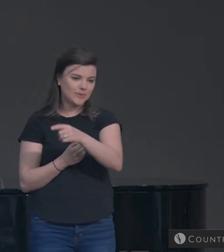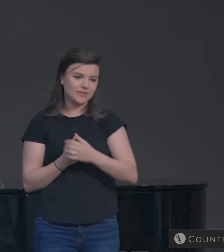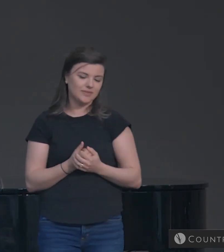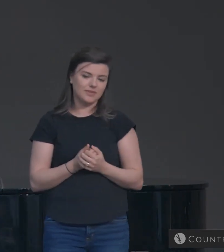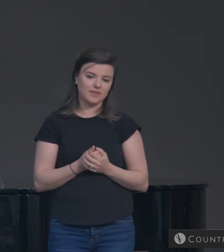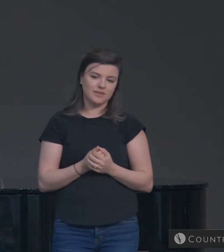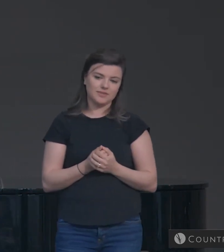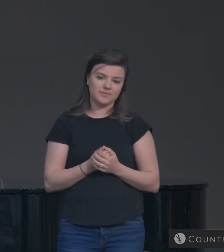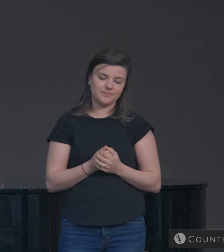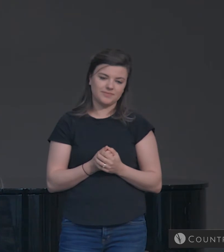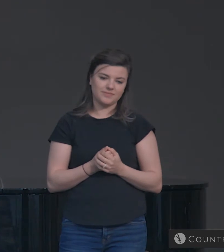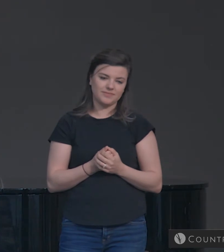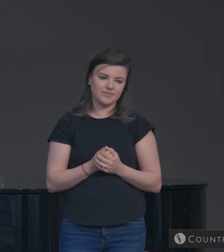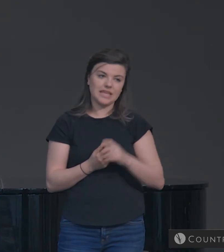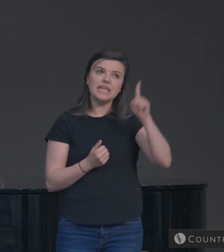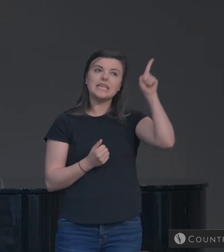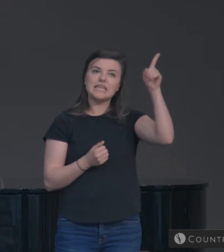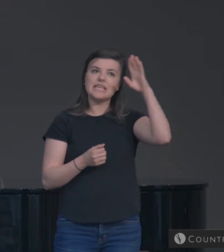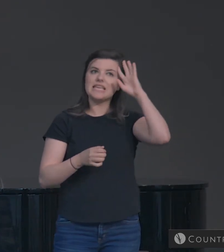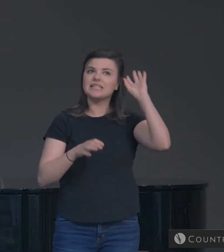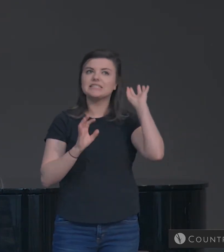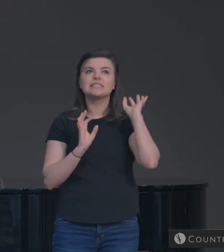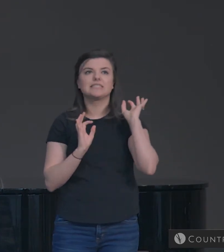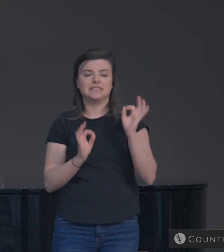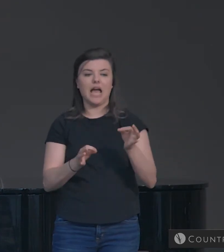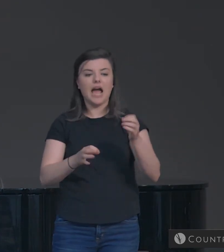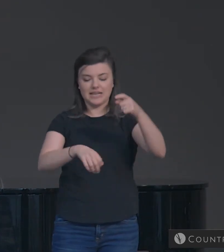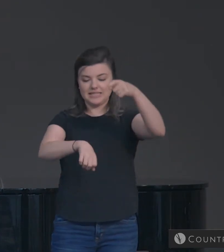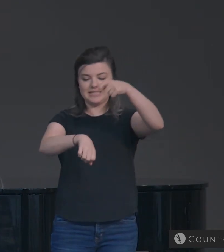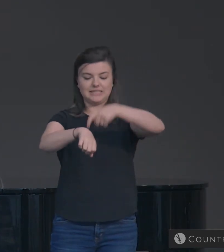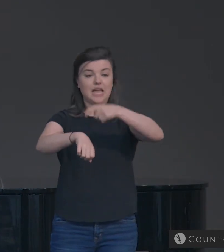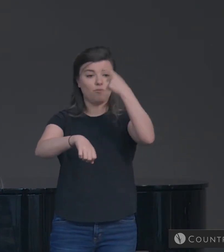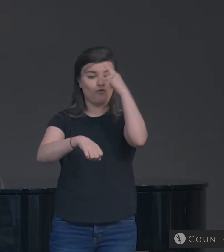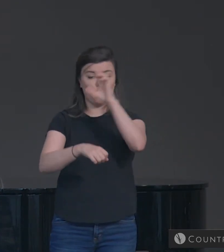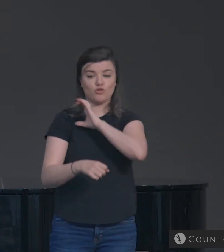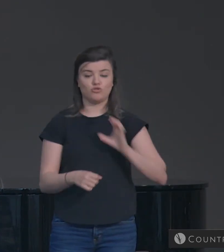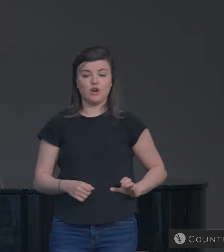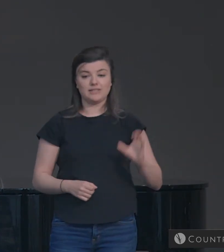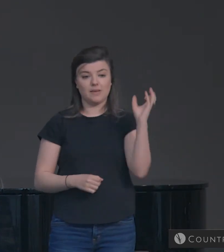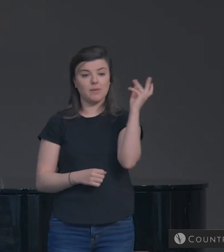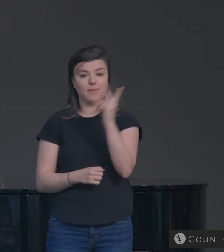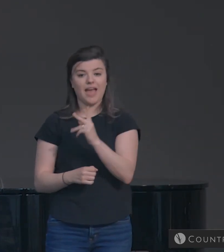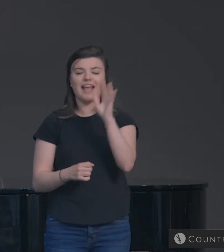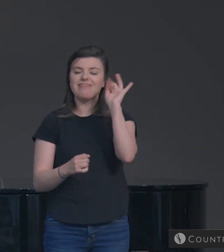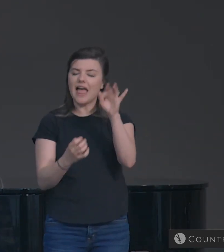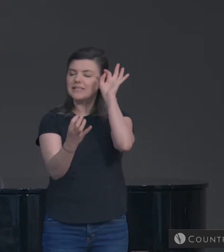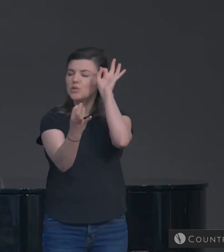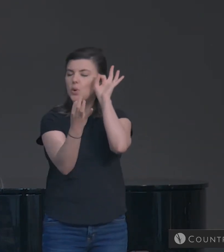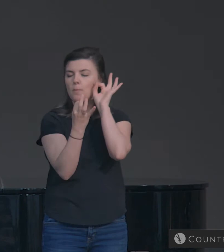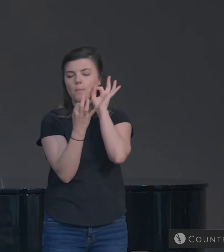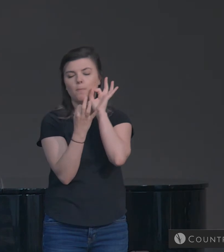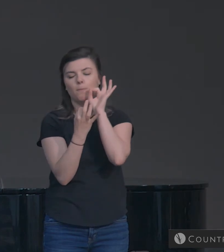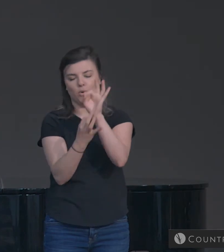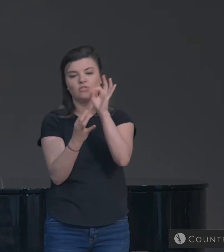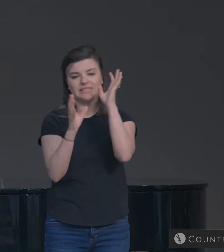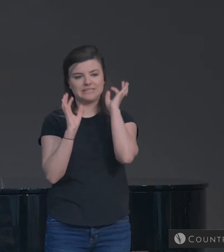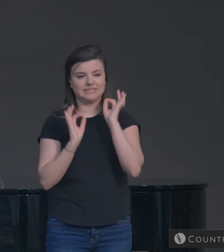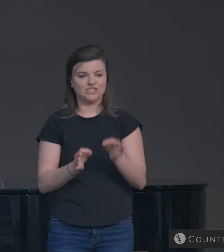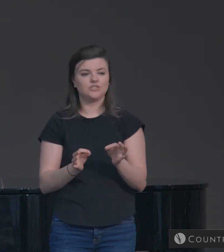forget. His choice of timing for Christ's return is perfectly chosen.